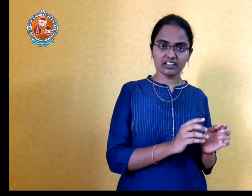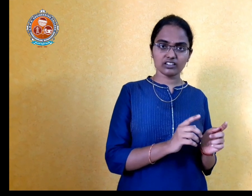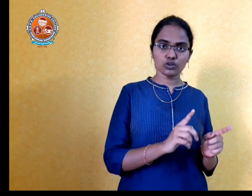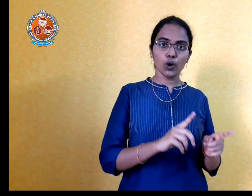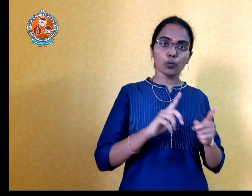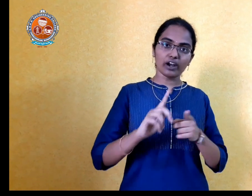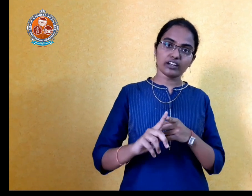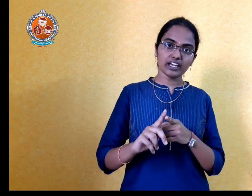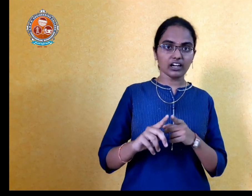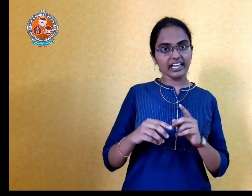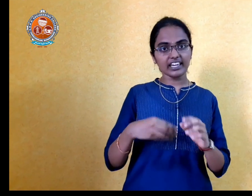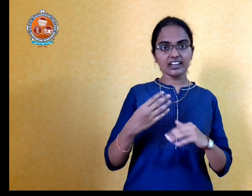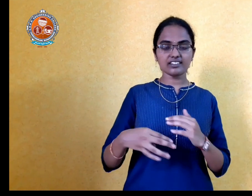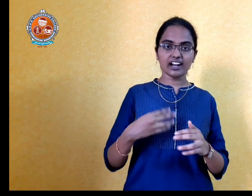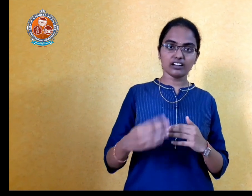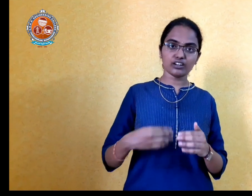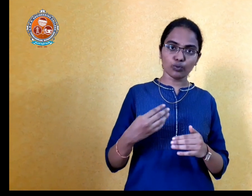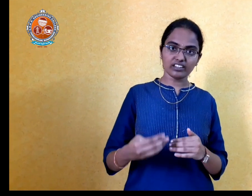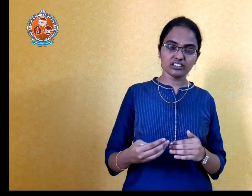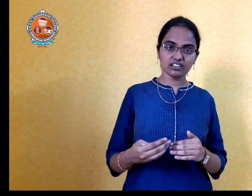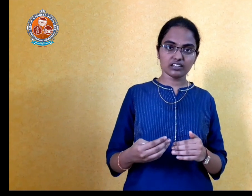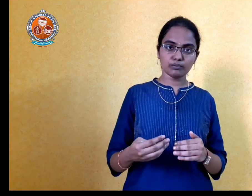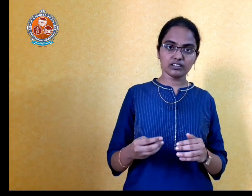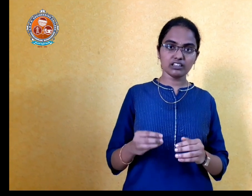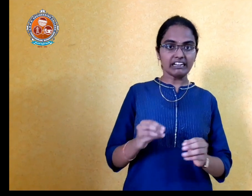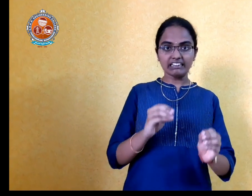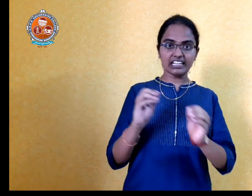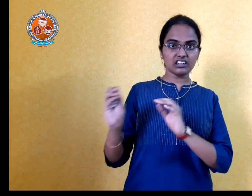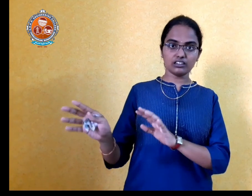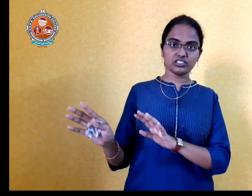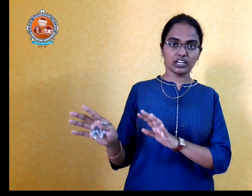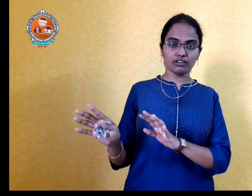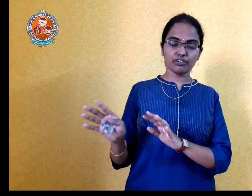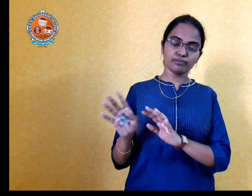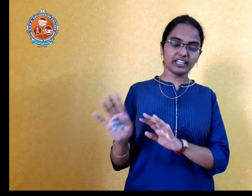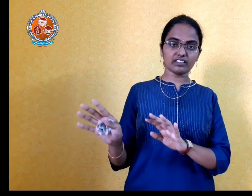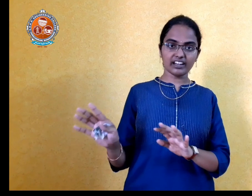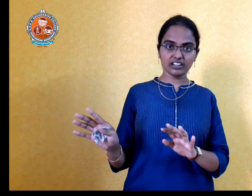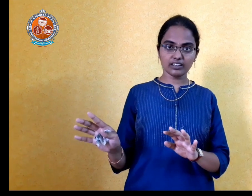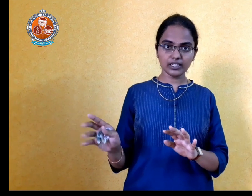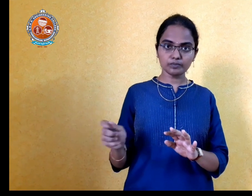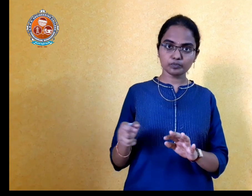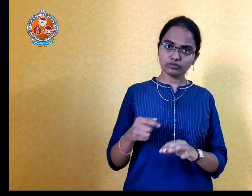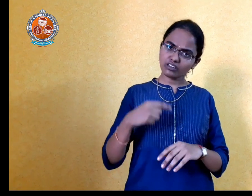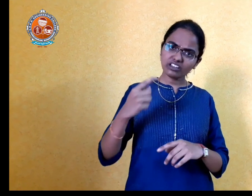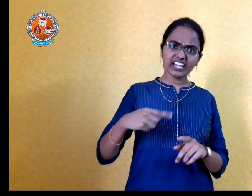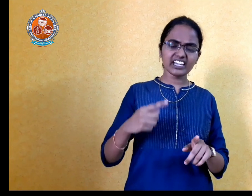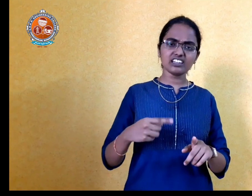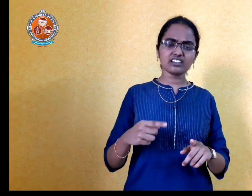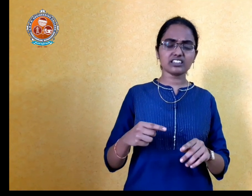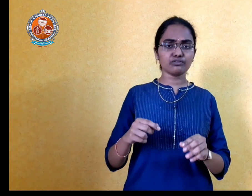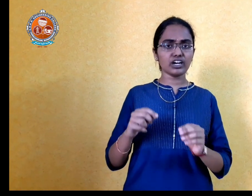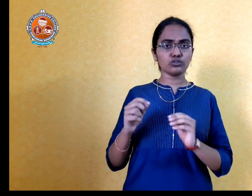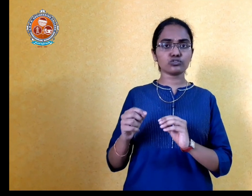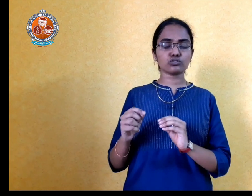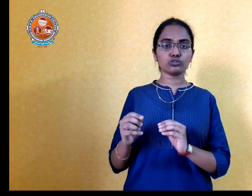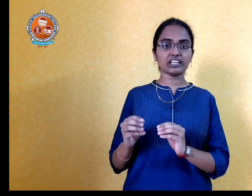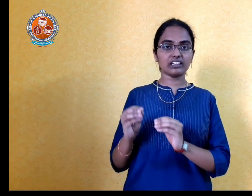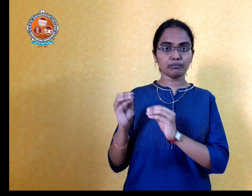test. One day, again I started revising the silvers till Feb 10th I did that. Again, in the same way, I used to tell them